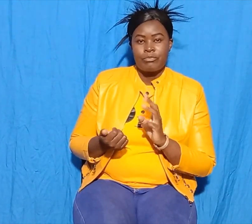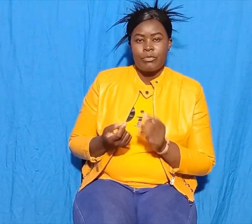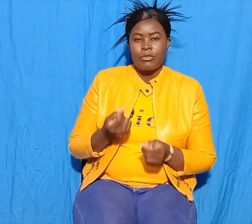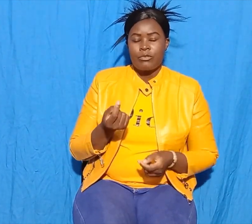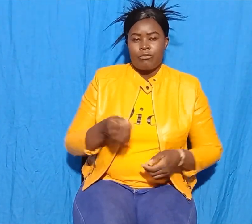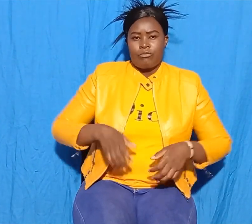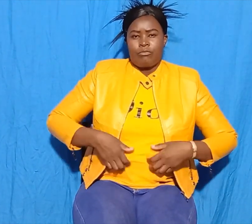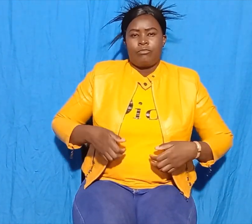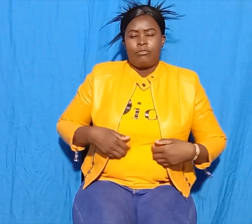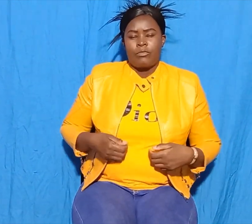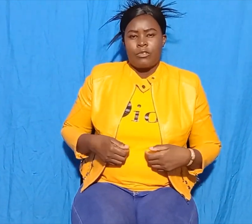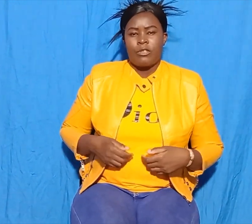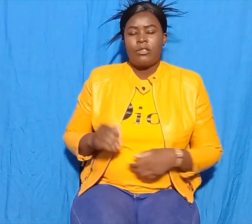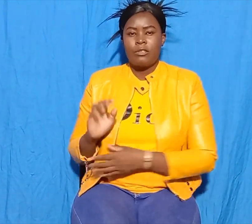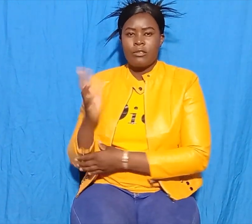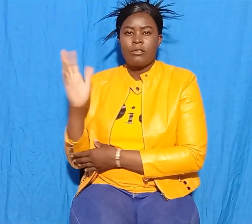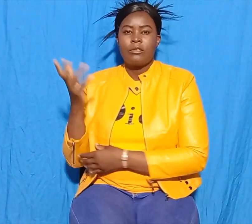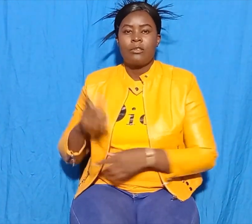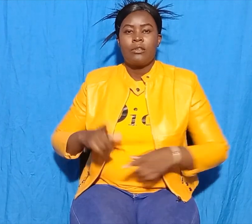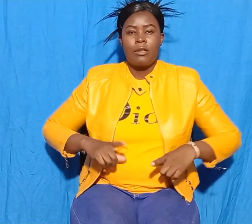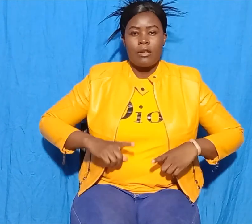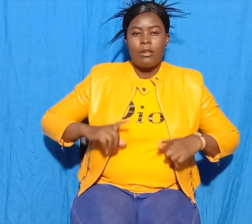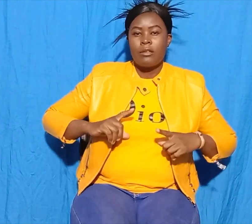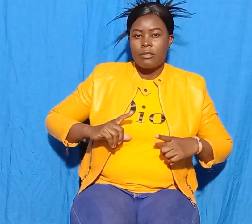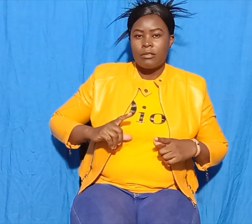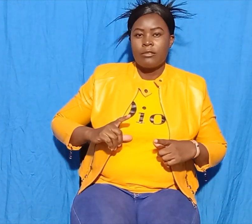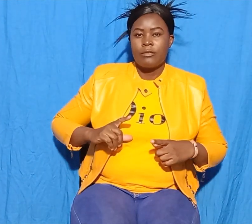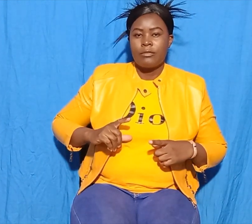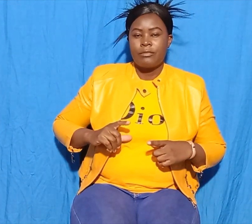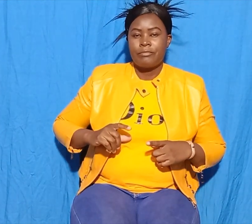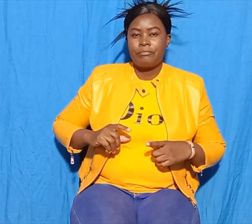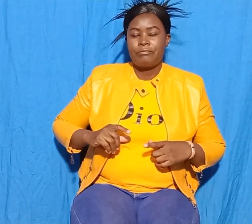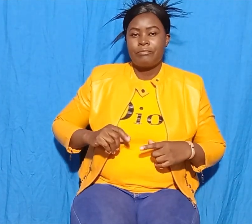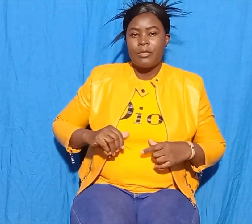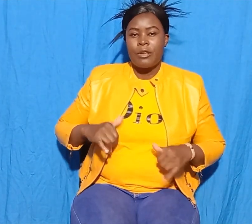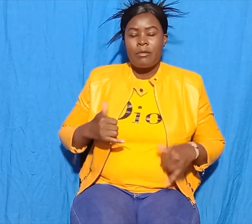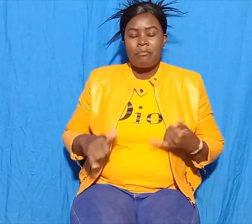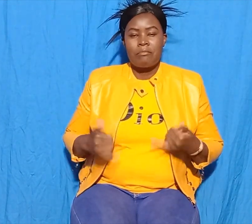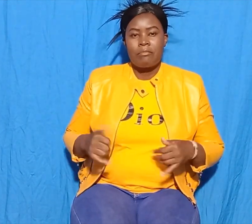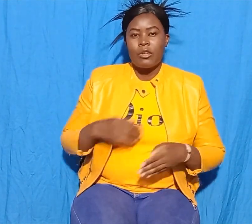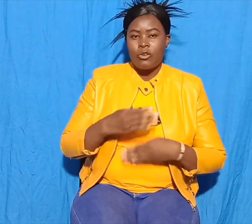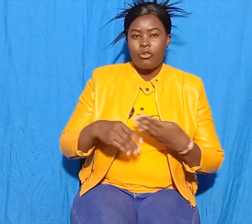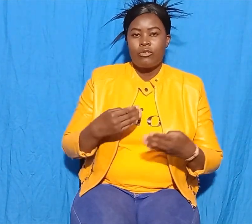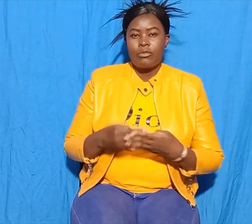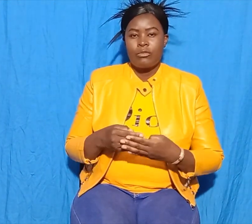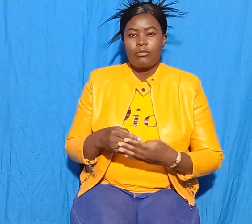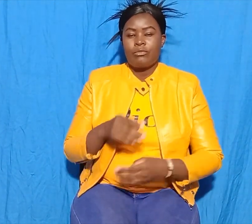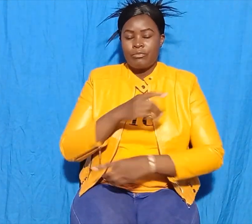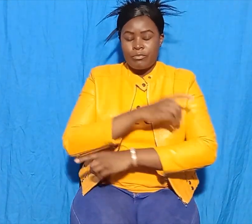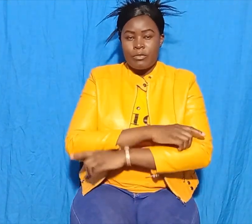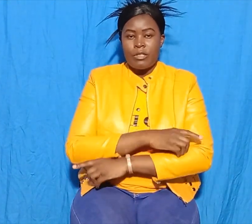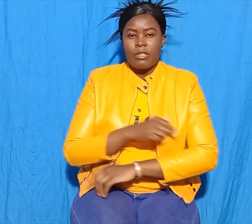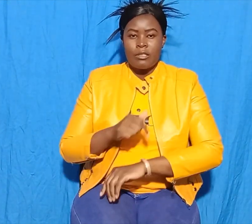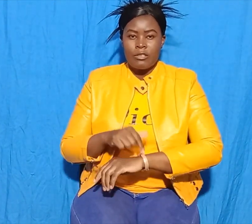all day and when he was hungry, he ate the sweet fruits that grew on the tree.